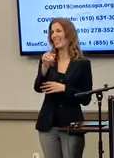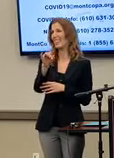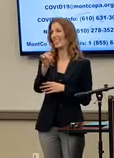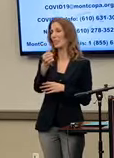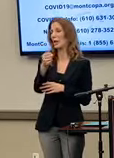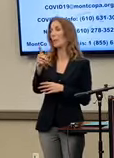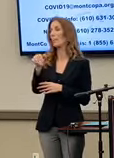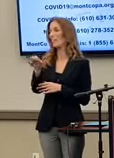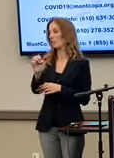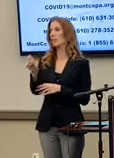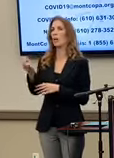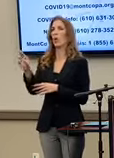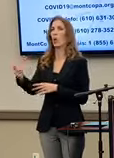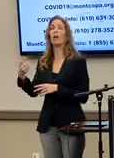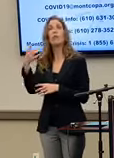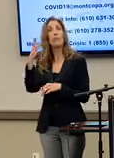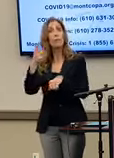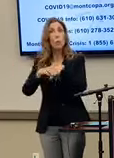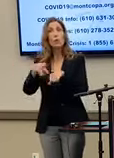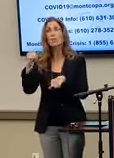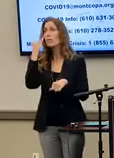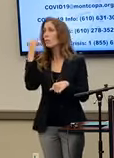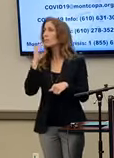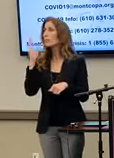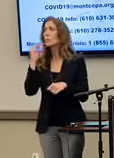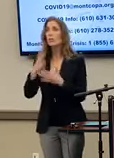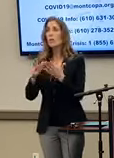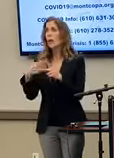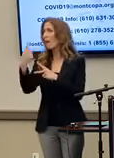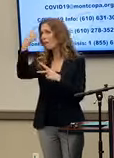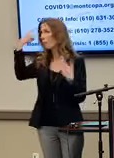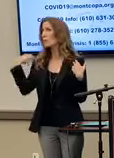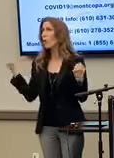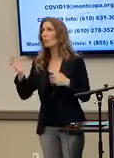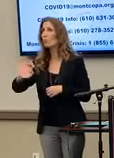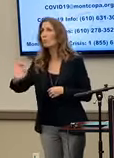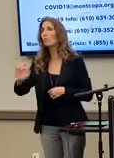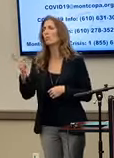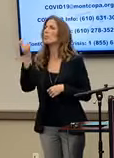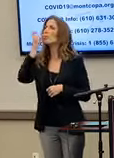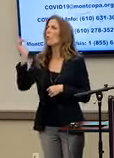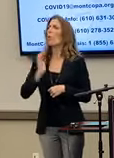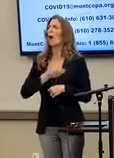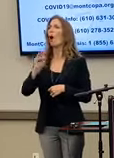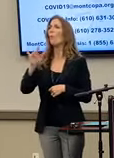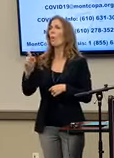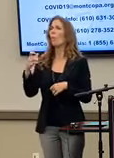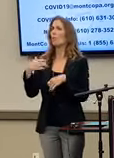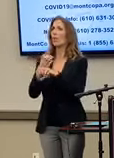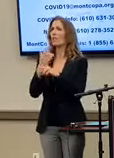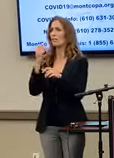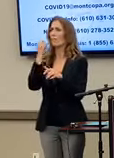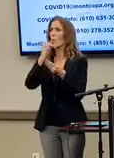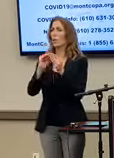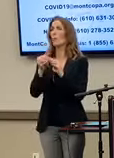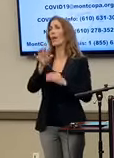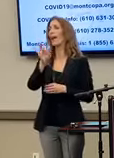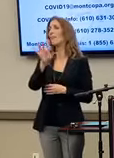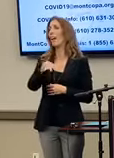And, as always, if you are experiencing a mental health emergency, please call our mobile crisis line at 855